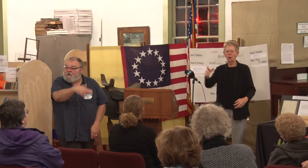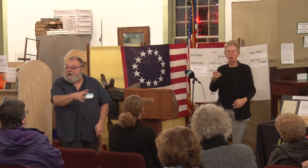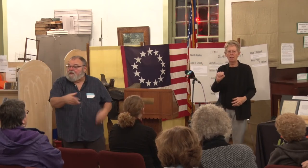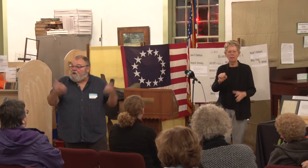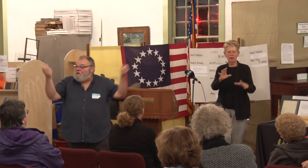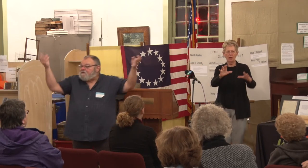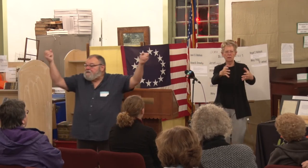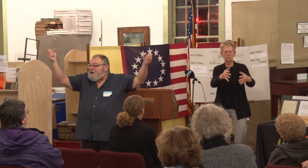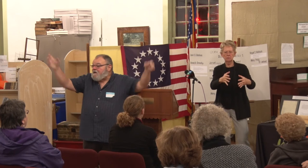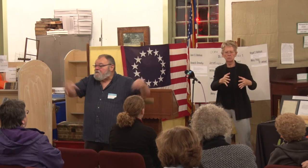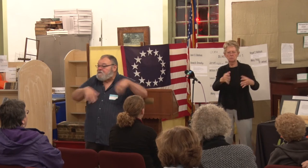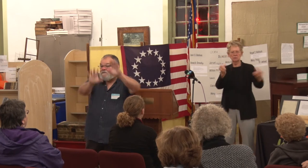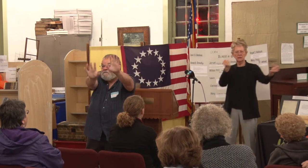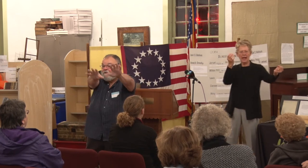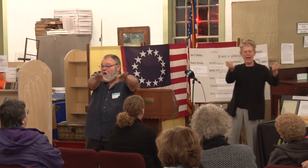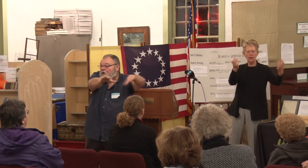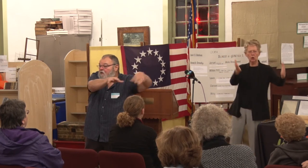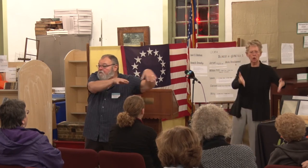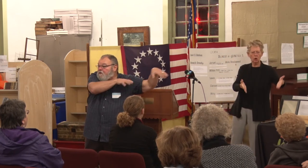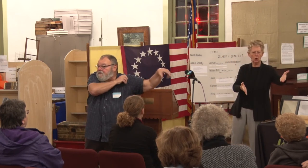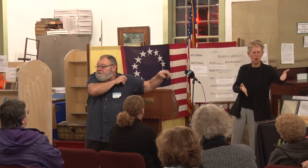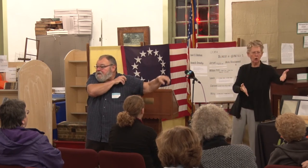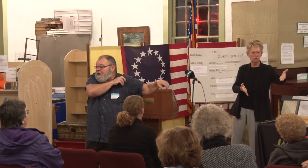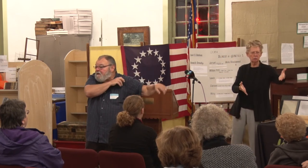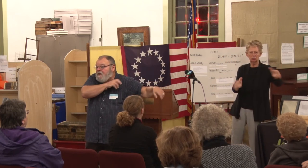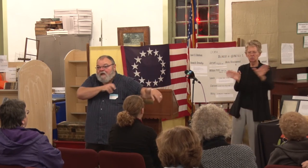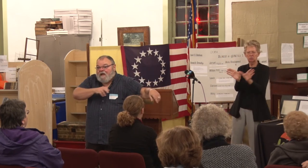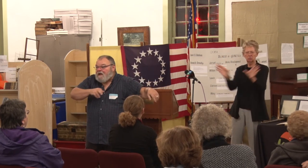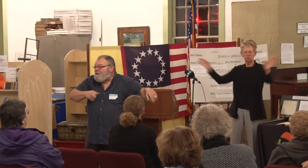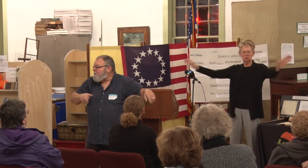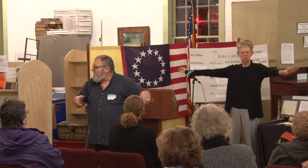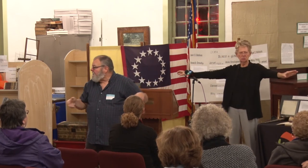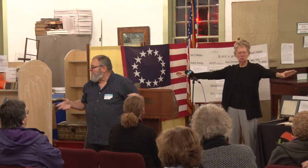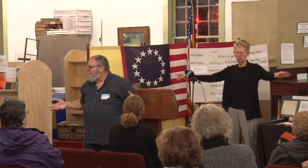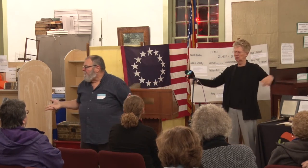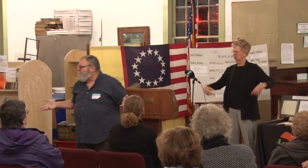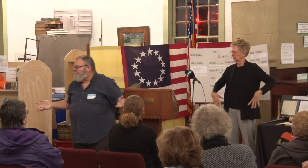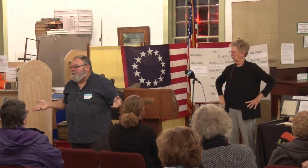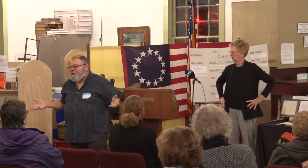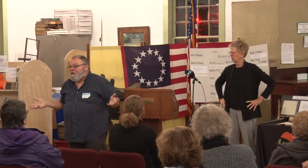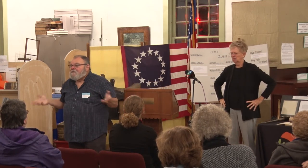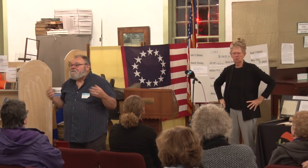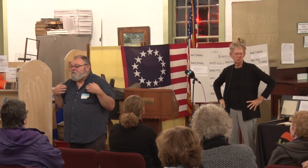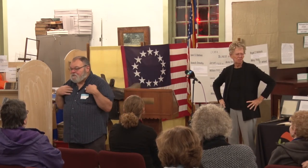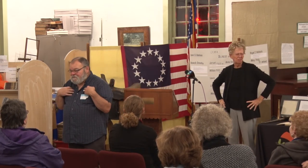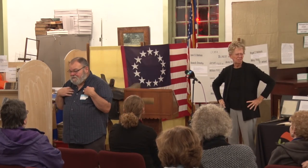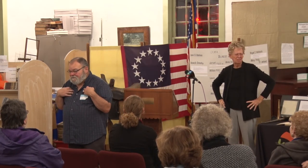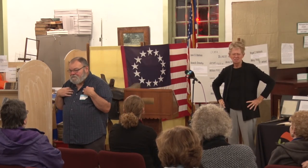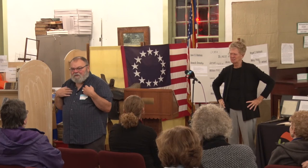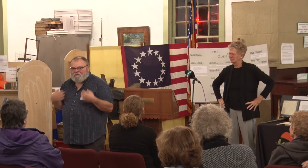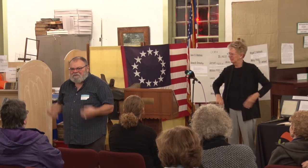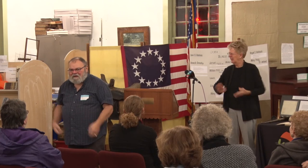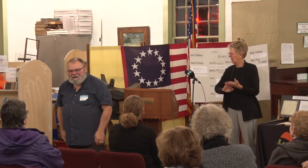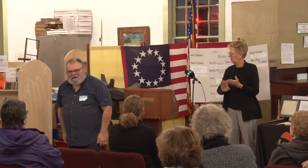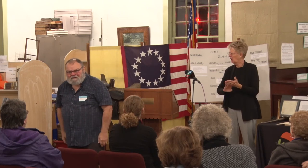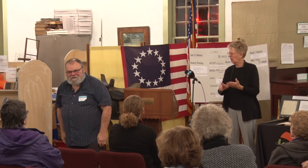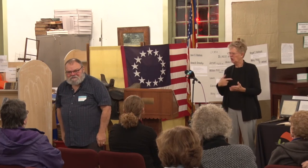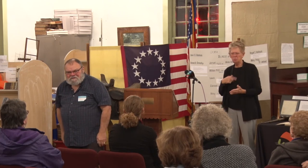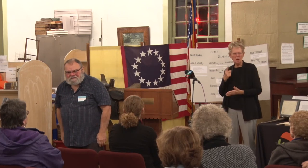you had all the signers all over on this side and I'm like excuse me what the hell is this